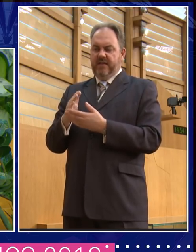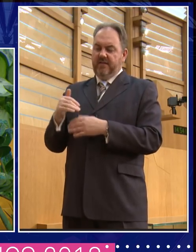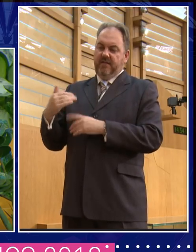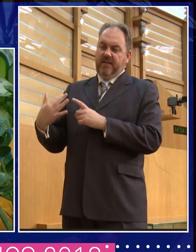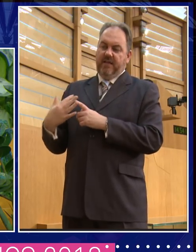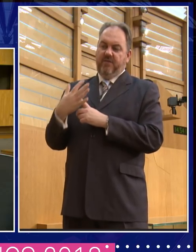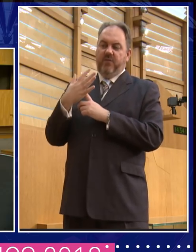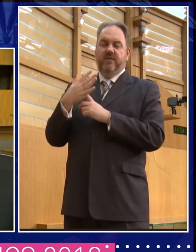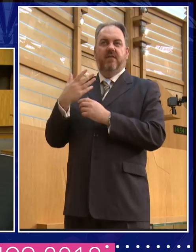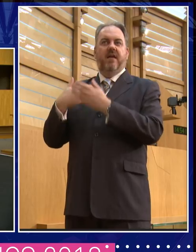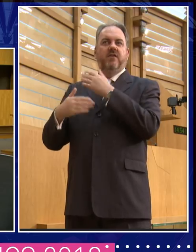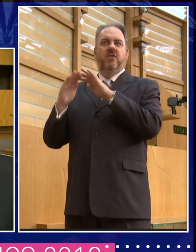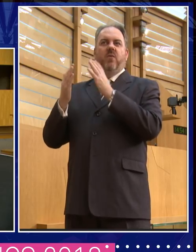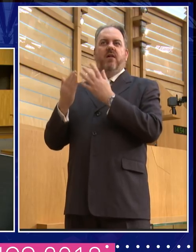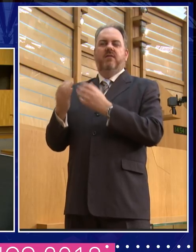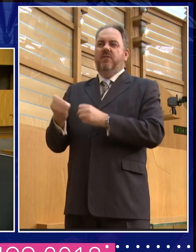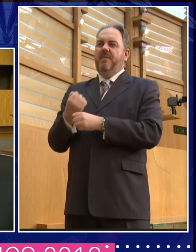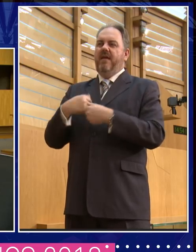richer, more sophisticated,